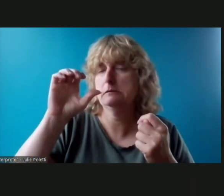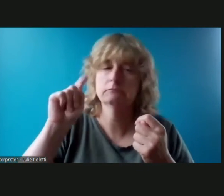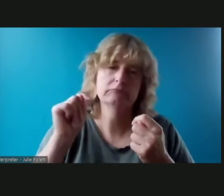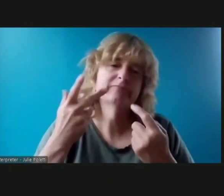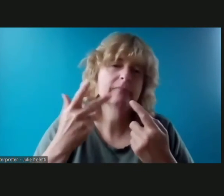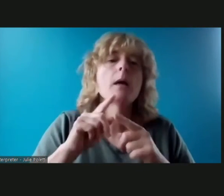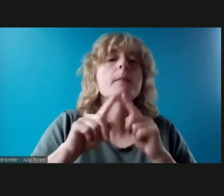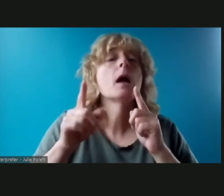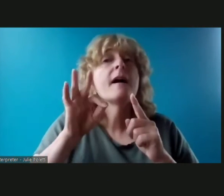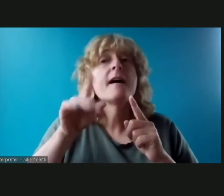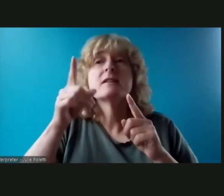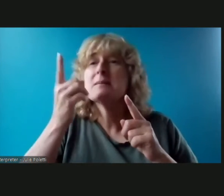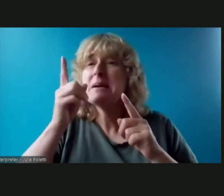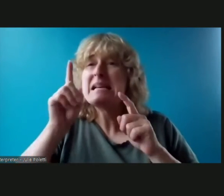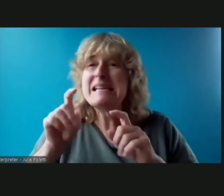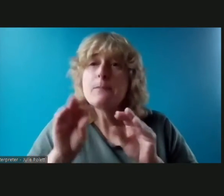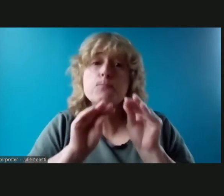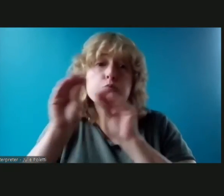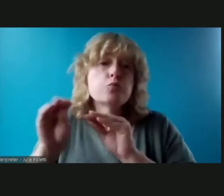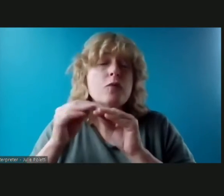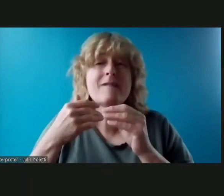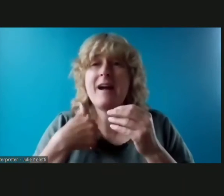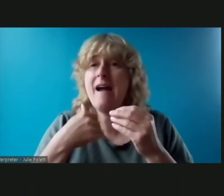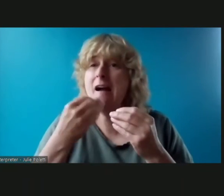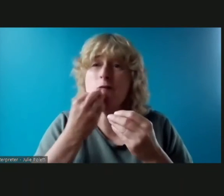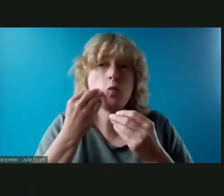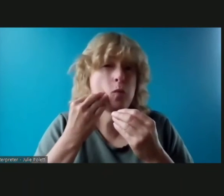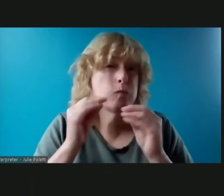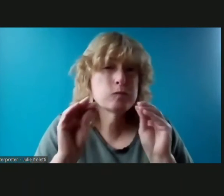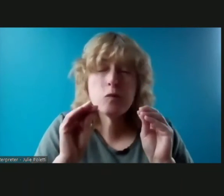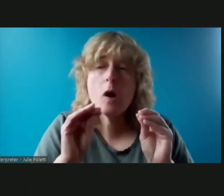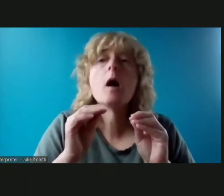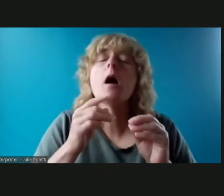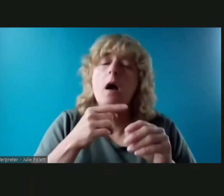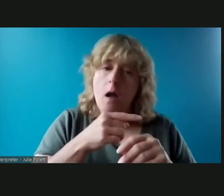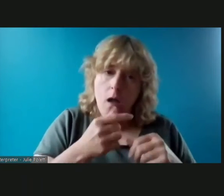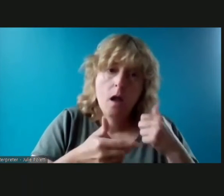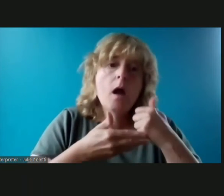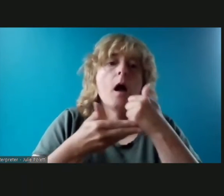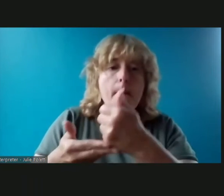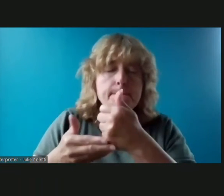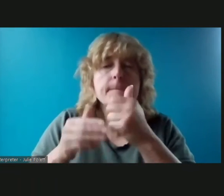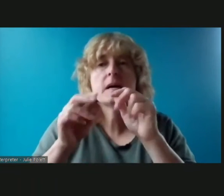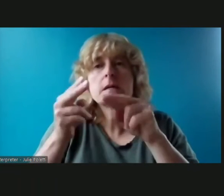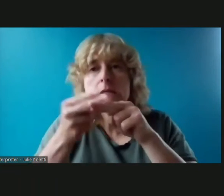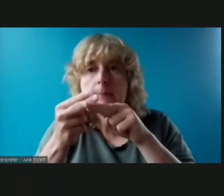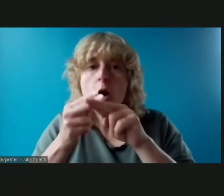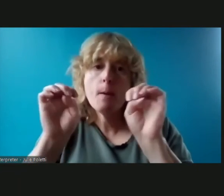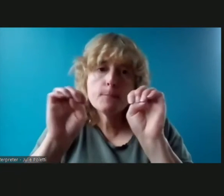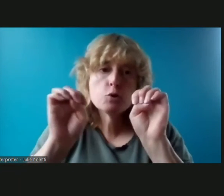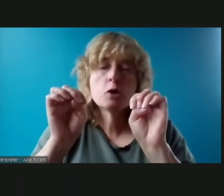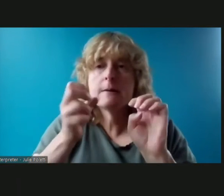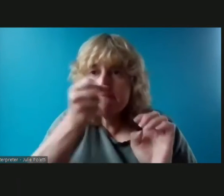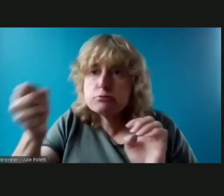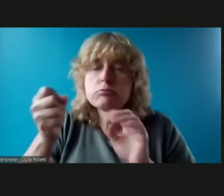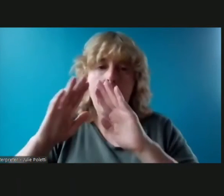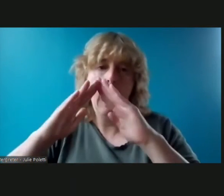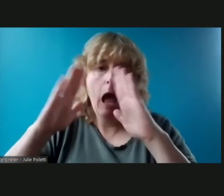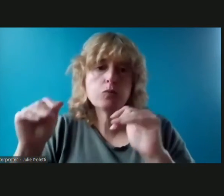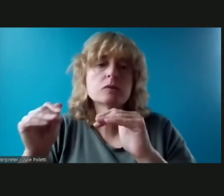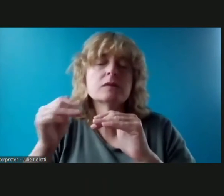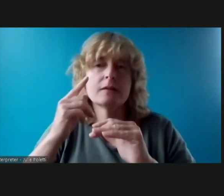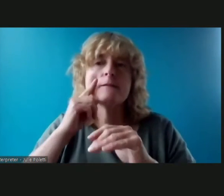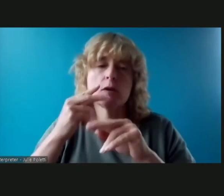able to help relocate residents to temporary emergency housing or help